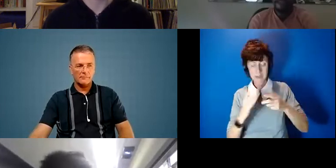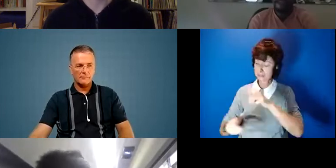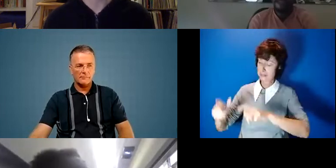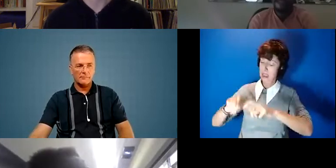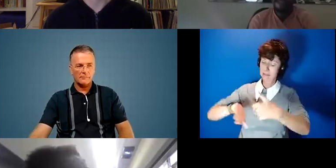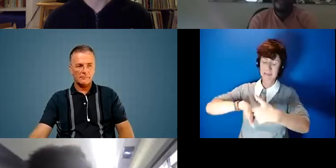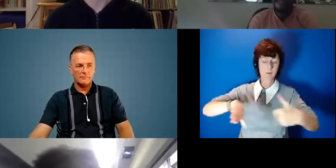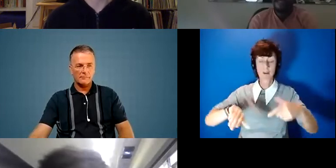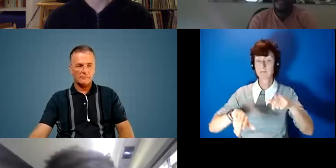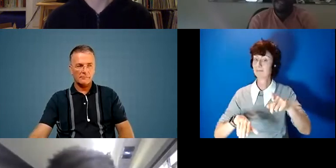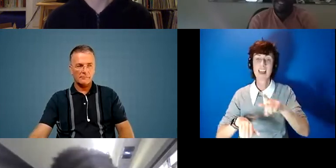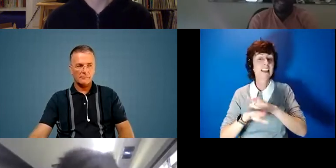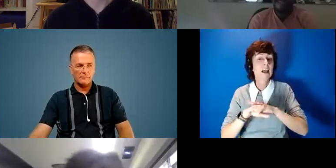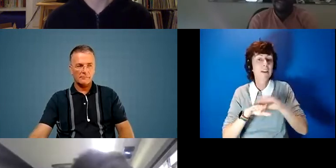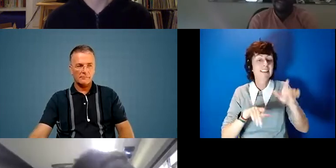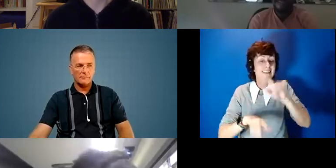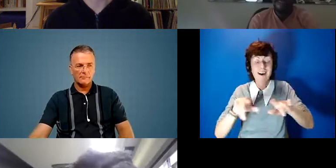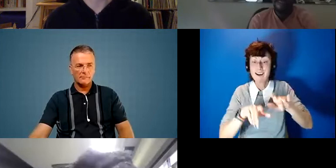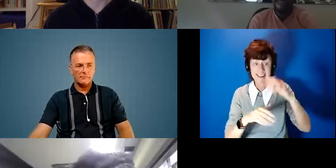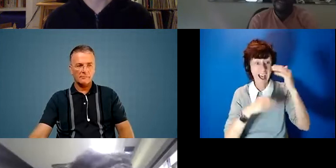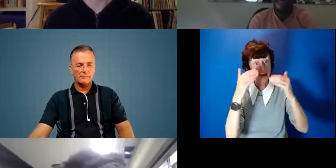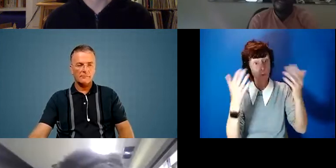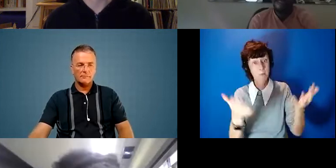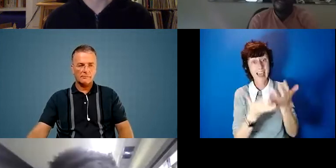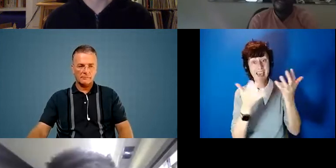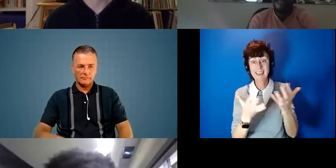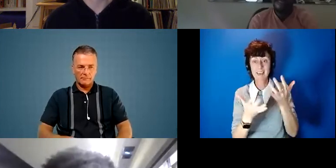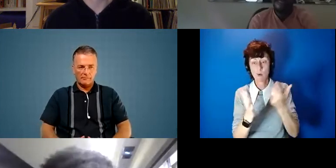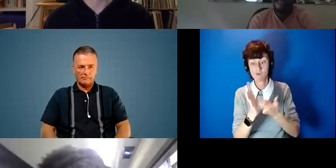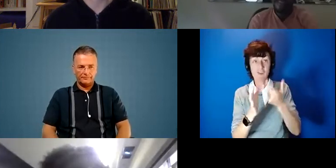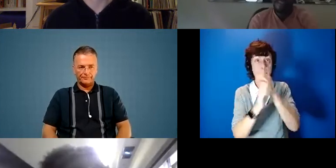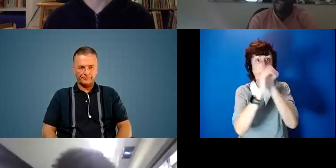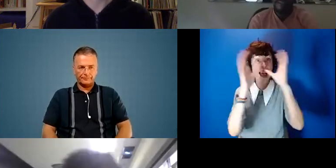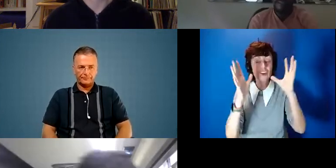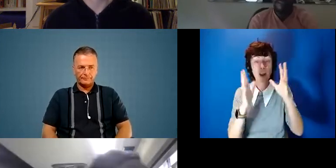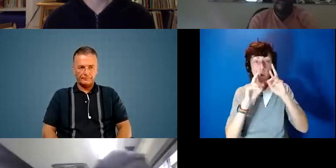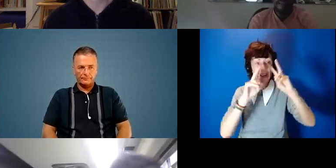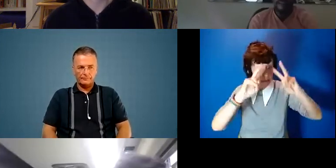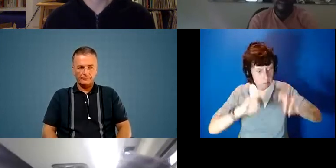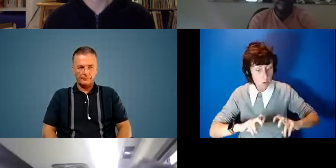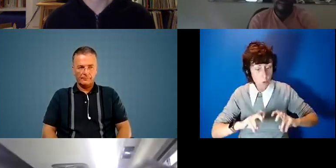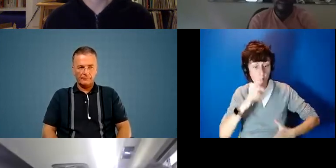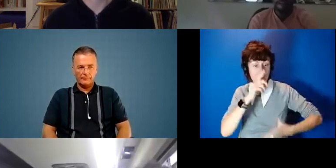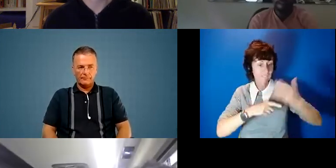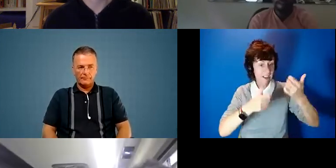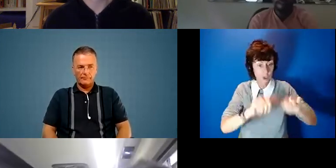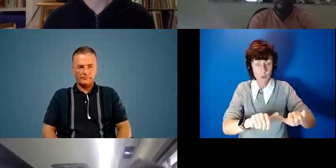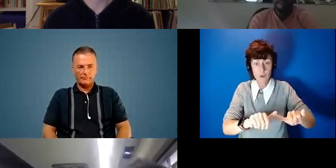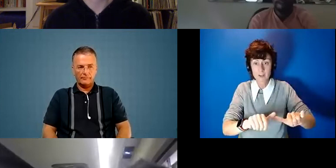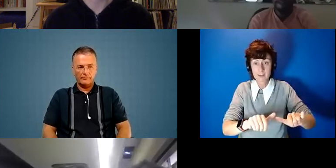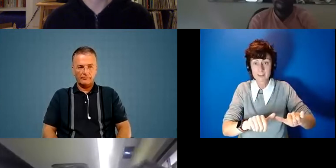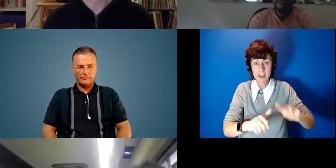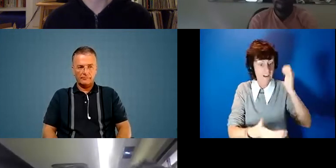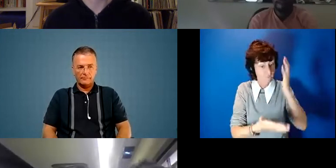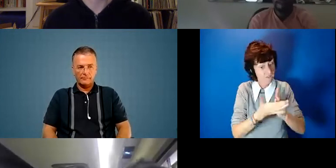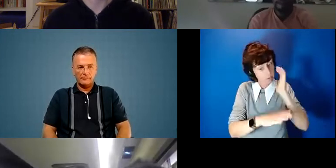isn't just adults playing and having to reimagine and having to explore and having to experiment to find solutions and to find fact-based